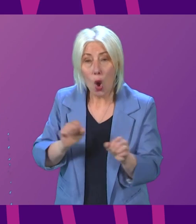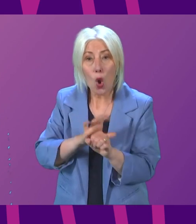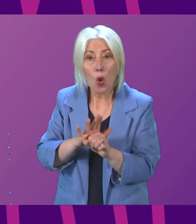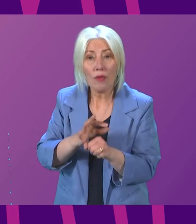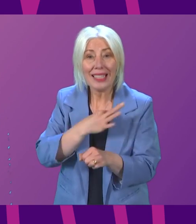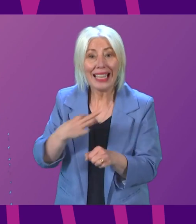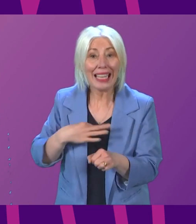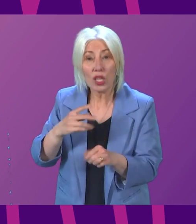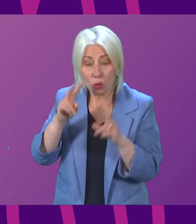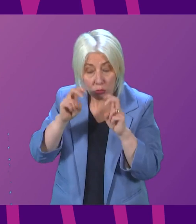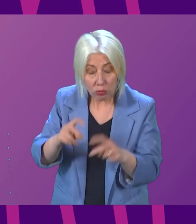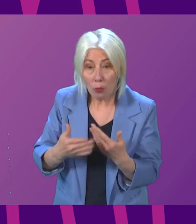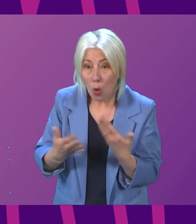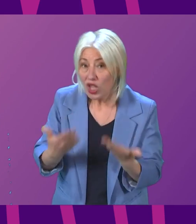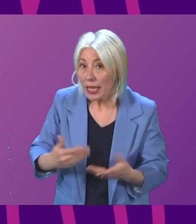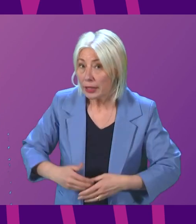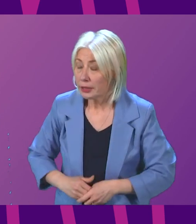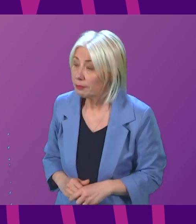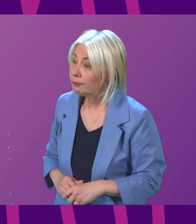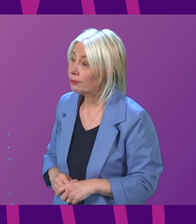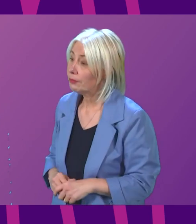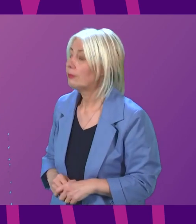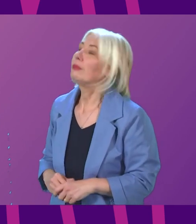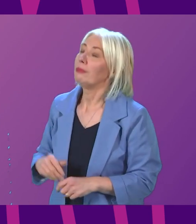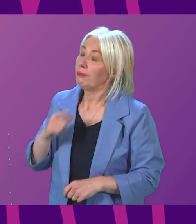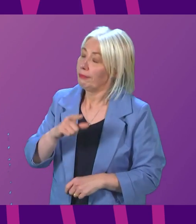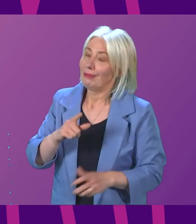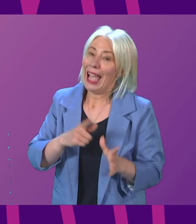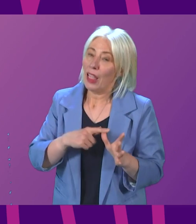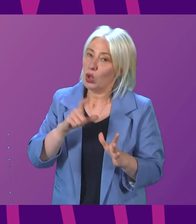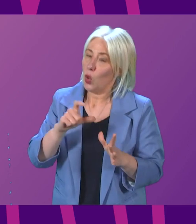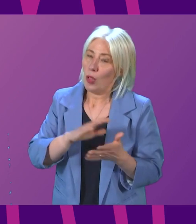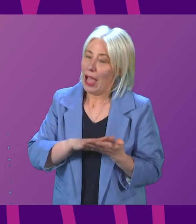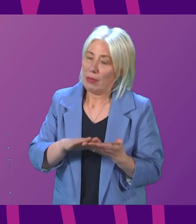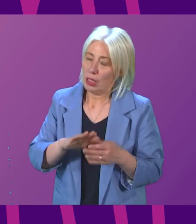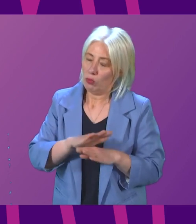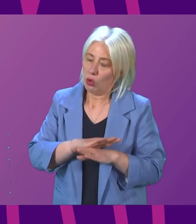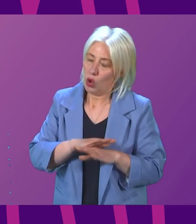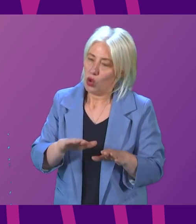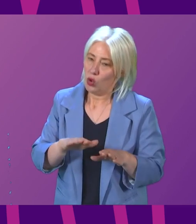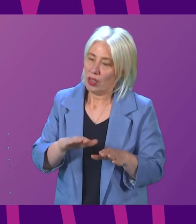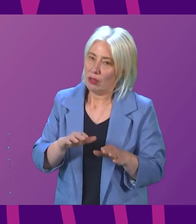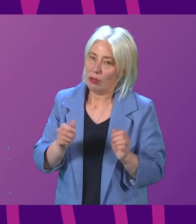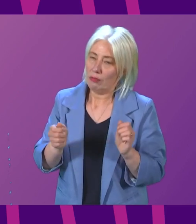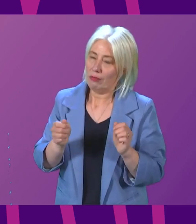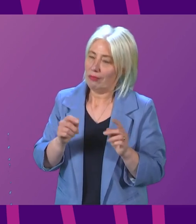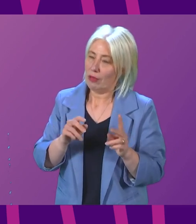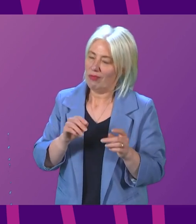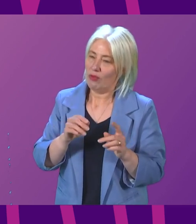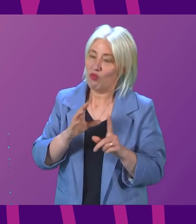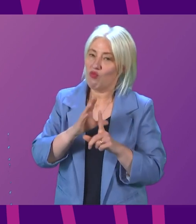The First Minister. The first thing I would say is that Alec Cole-Hamilton shouldn't certainly misrepresent my position here. I